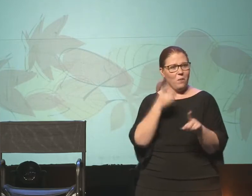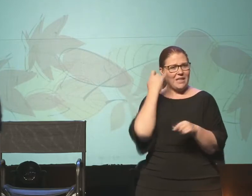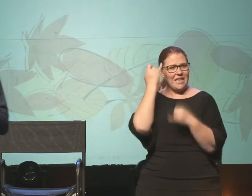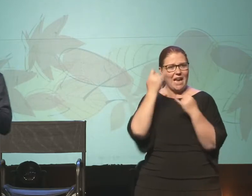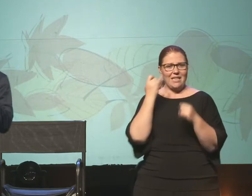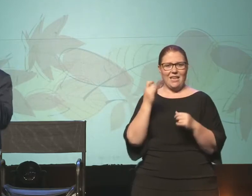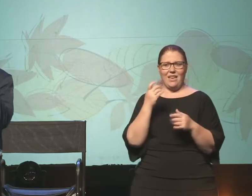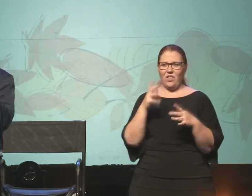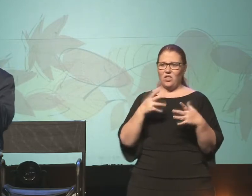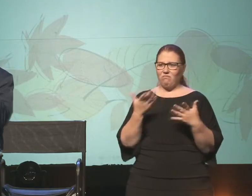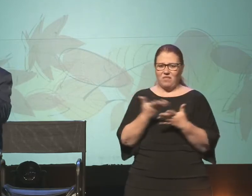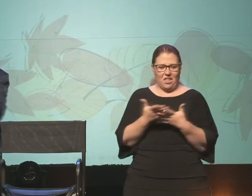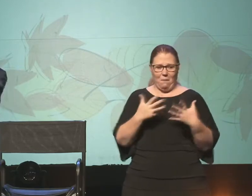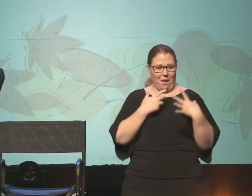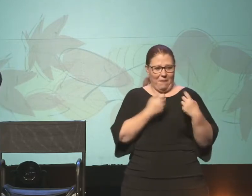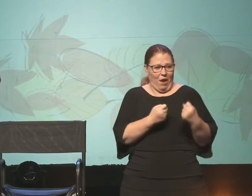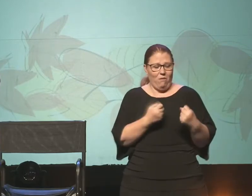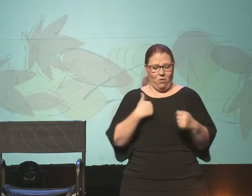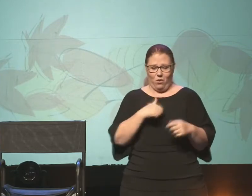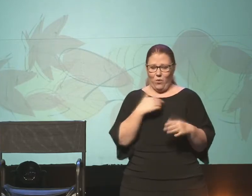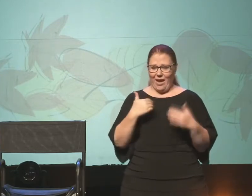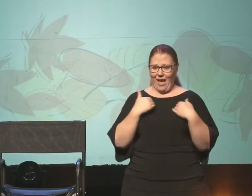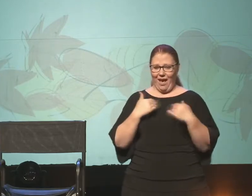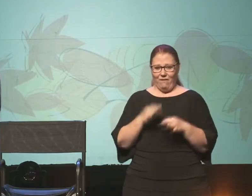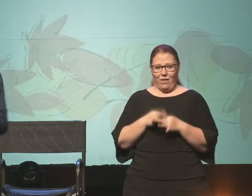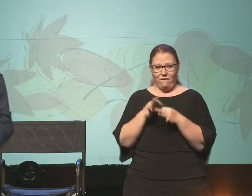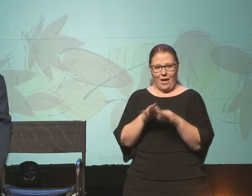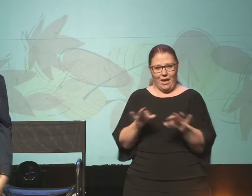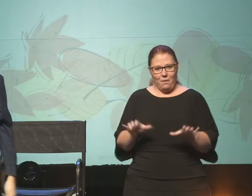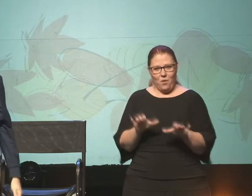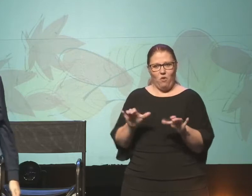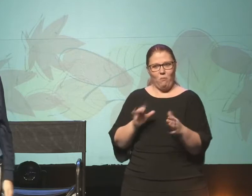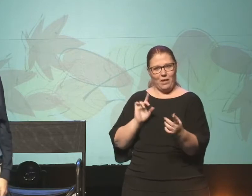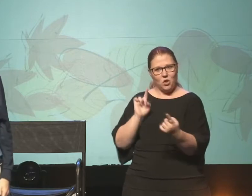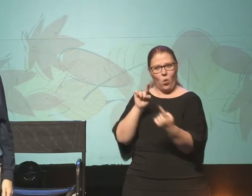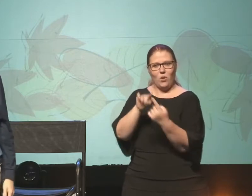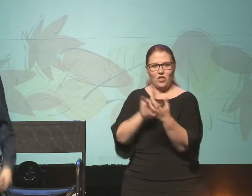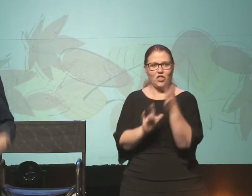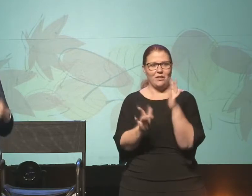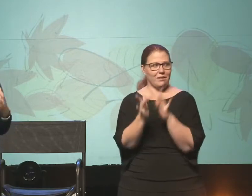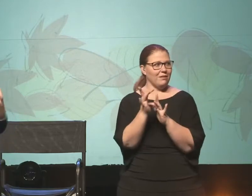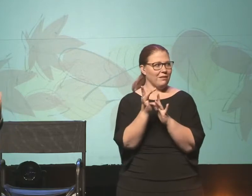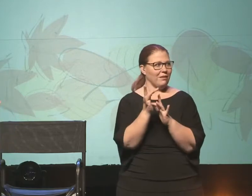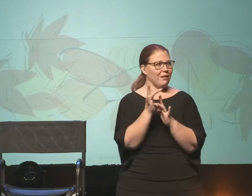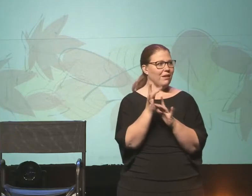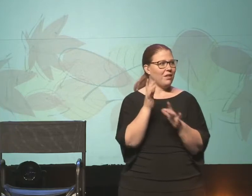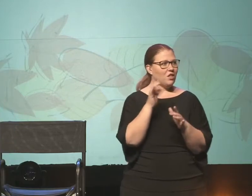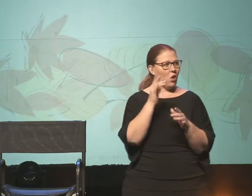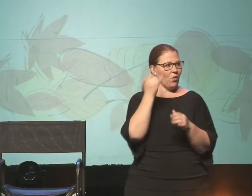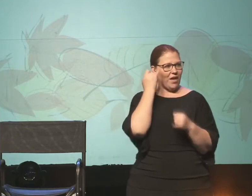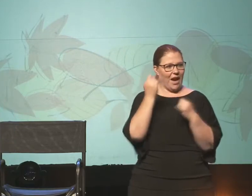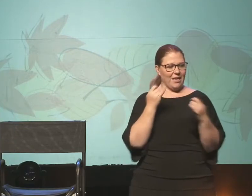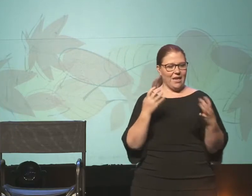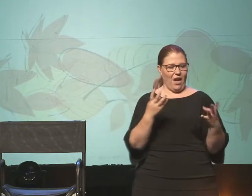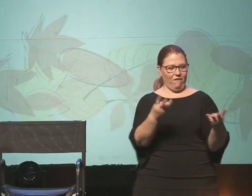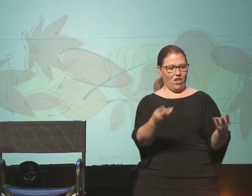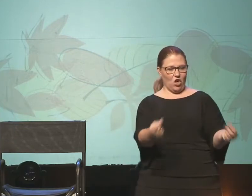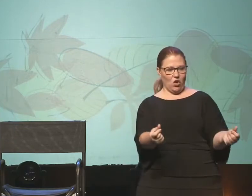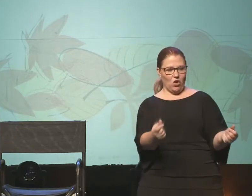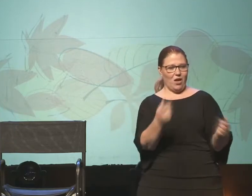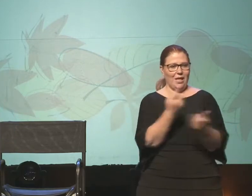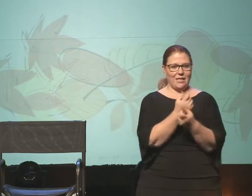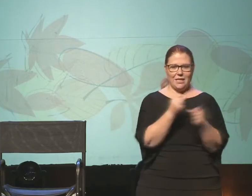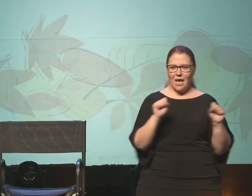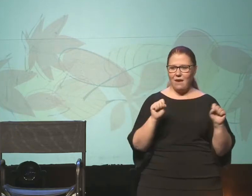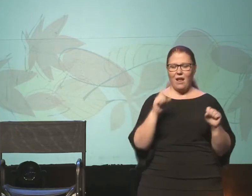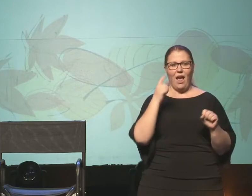something powerful when we kind of have a faith movement towards Jesus. And so this idea of cure, of being saved, I think is about